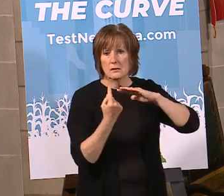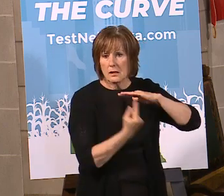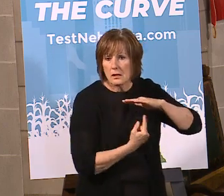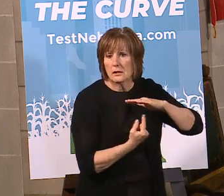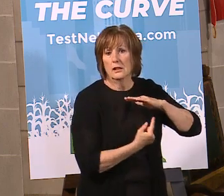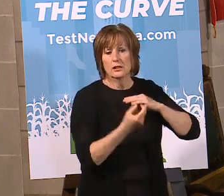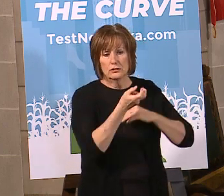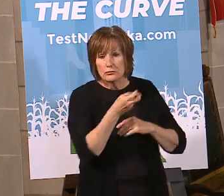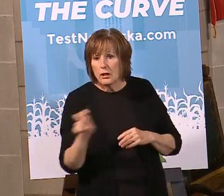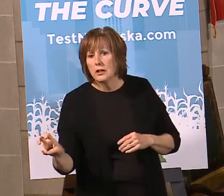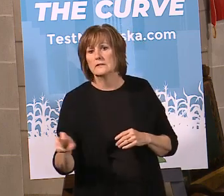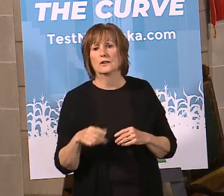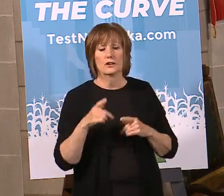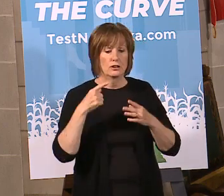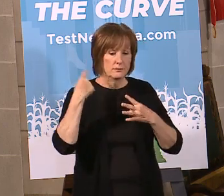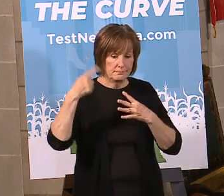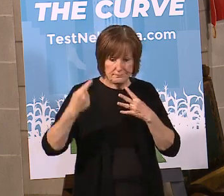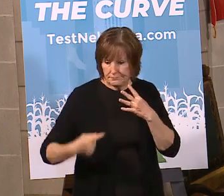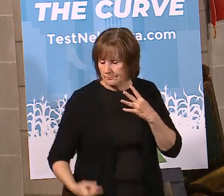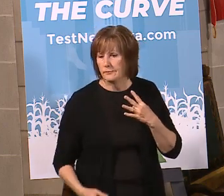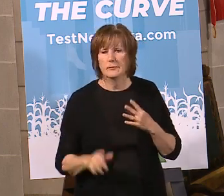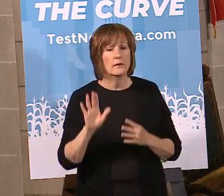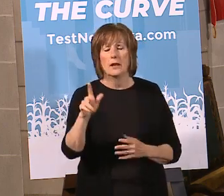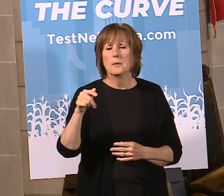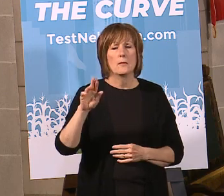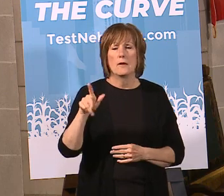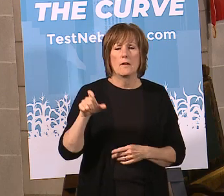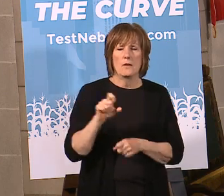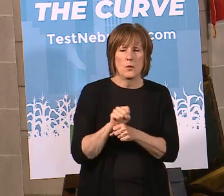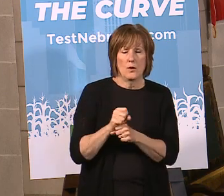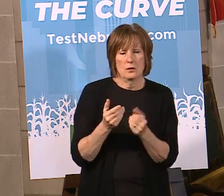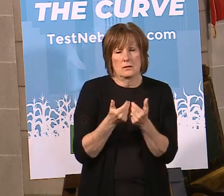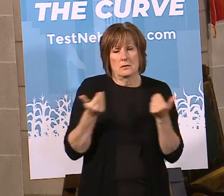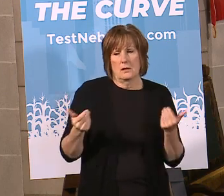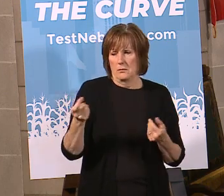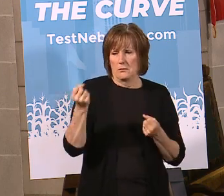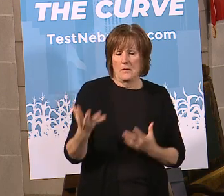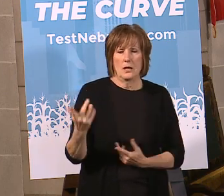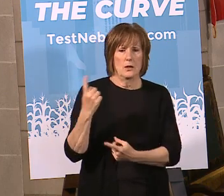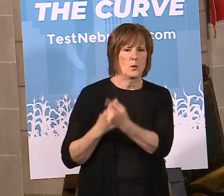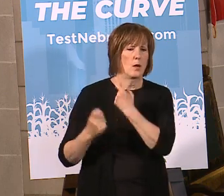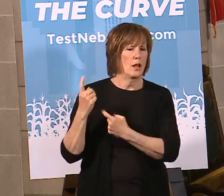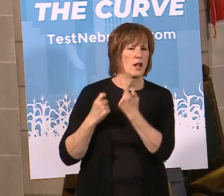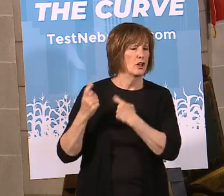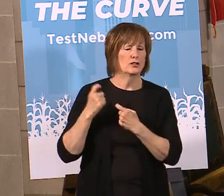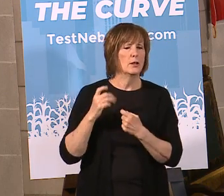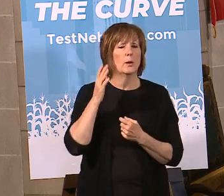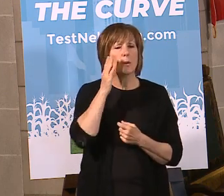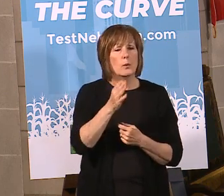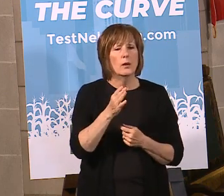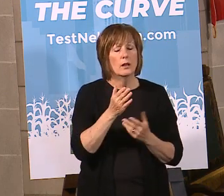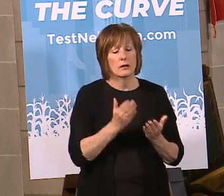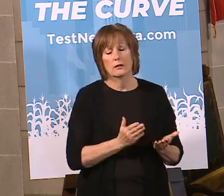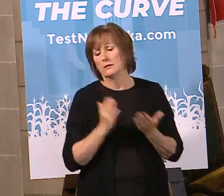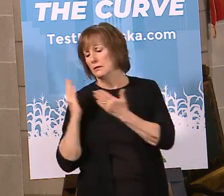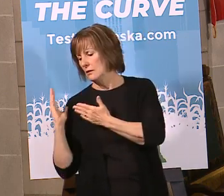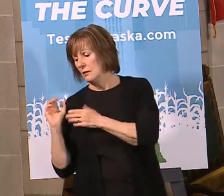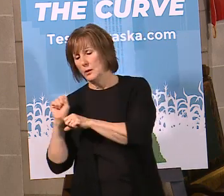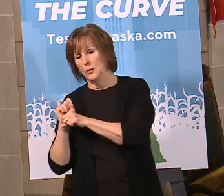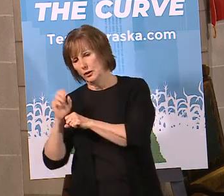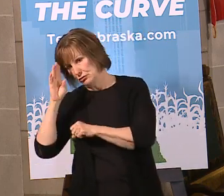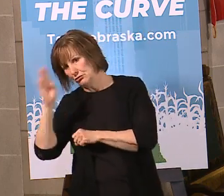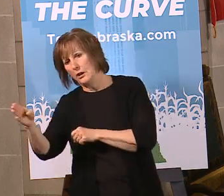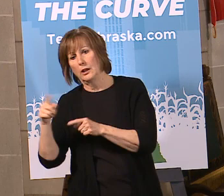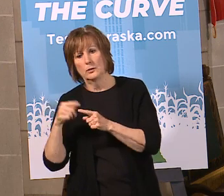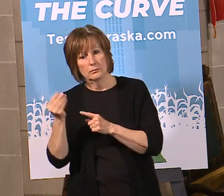transfers, so forth. Paul, we're going to have to just work with you separate on this. You've got a lot of questions here. We'll just take this offline and work with you